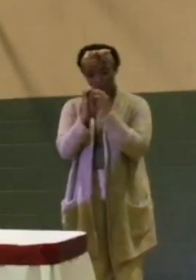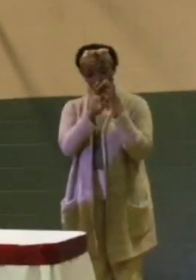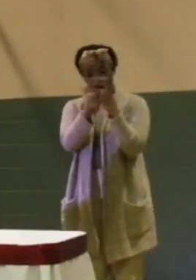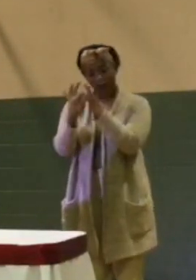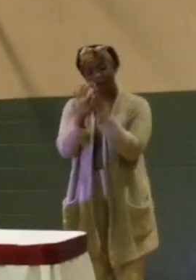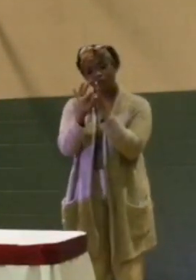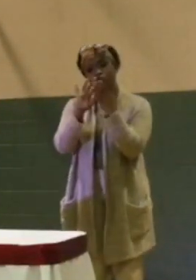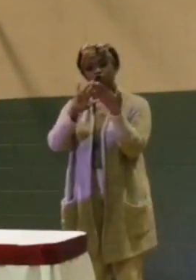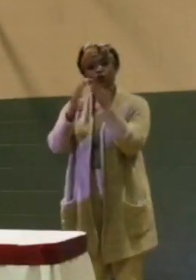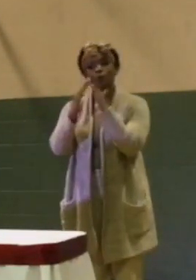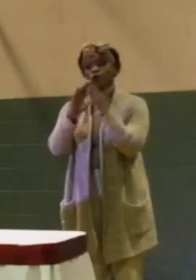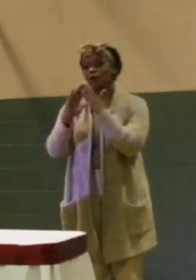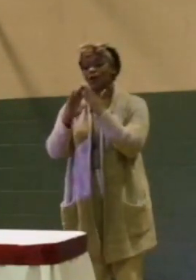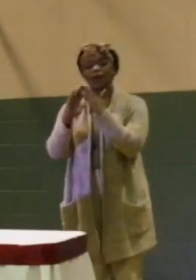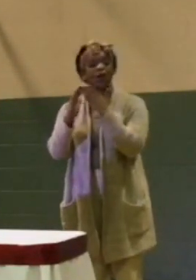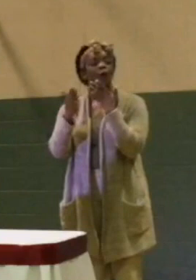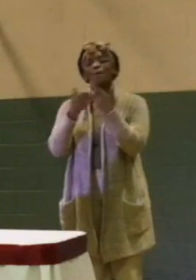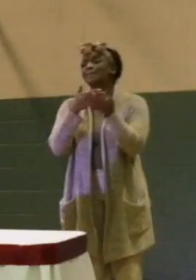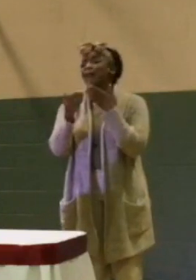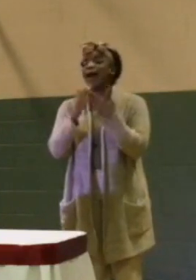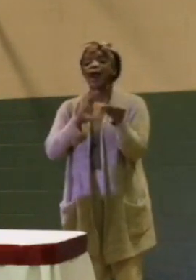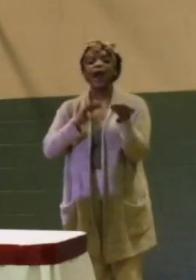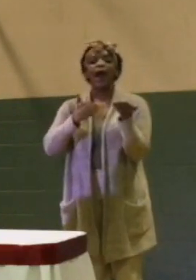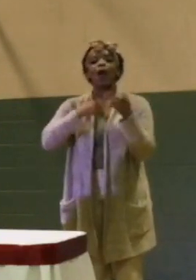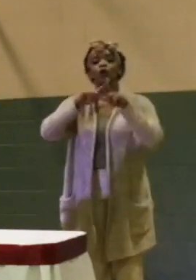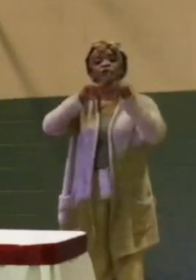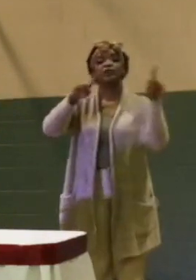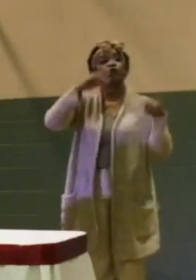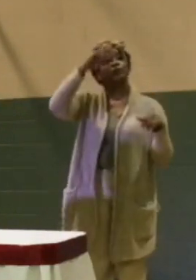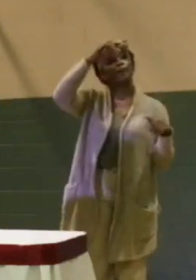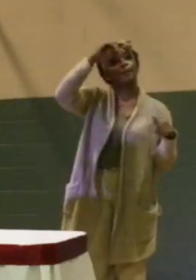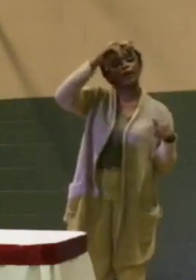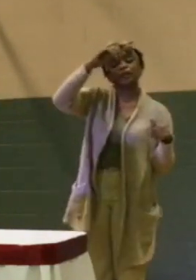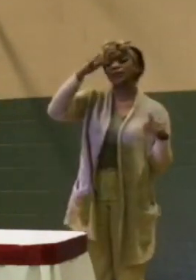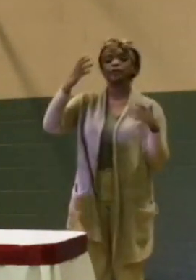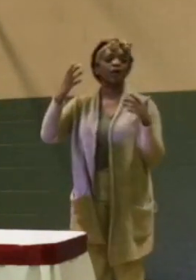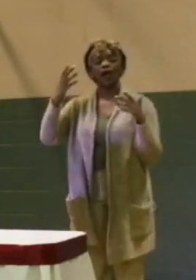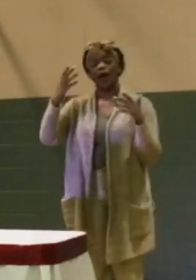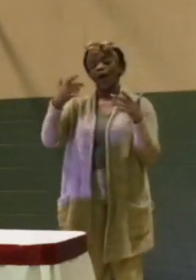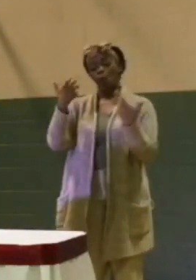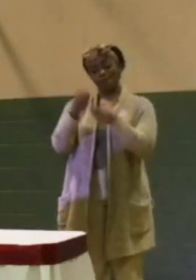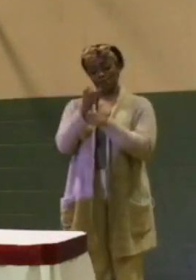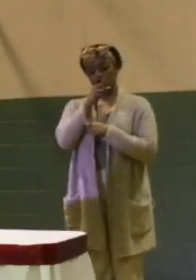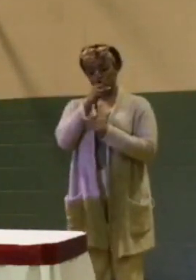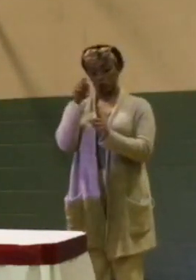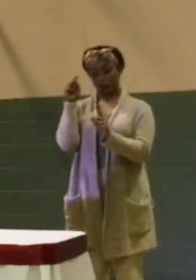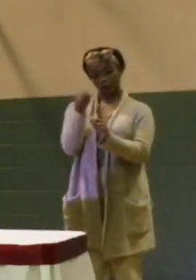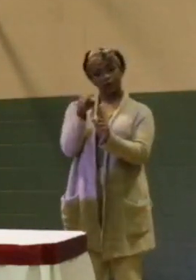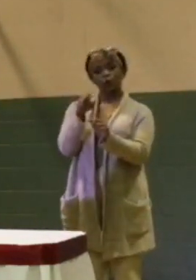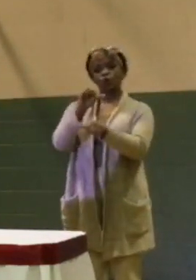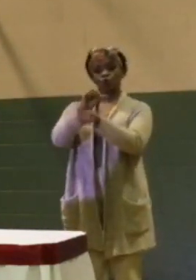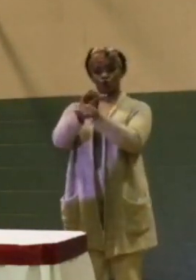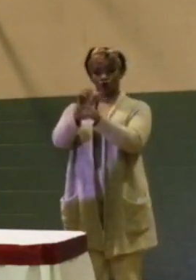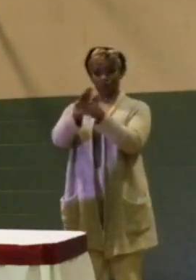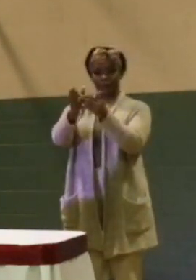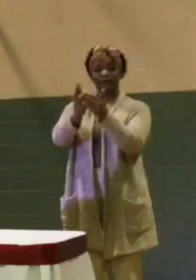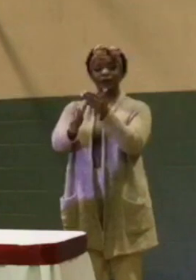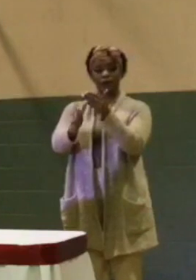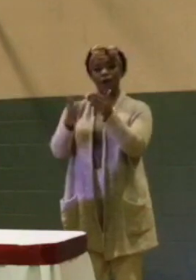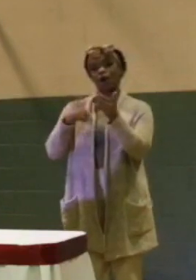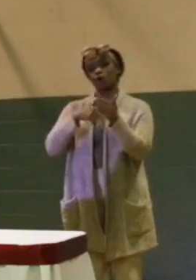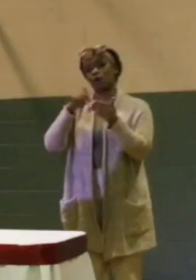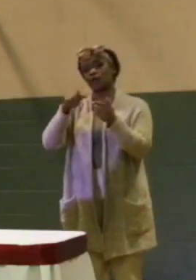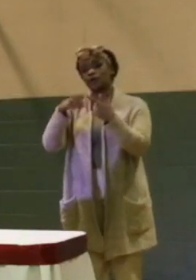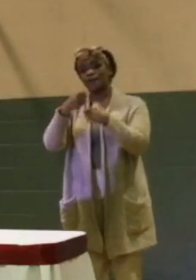whatever our differences and opinions may be, and make sure that we are still getting work done. We need to make sure that we are